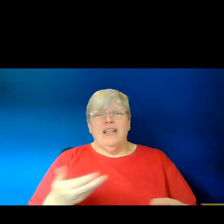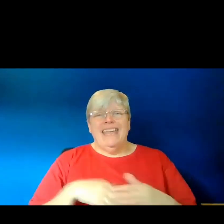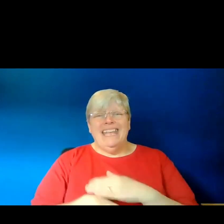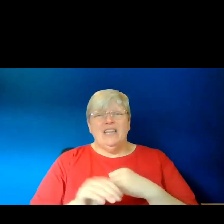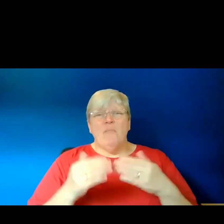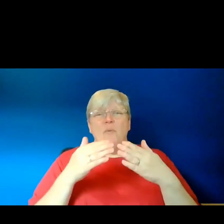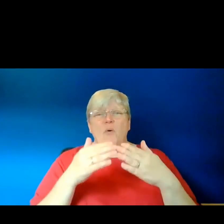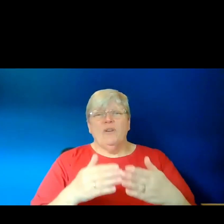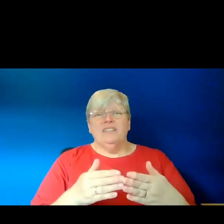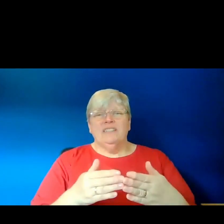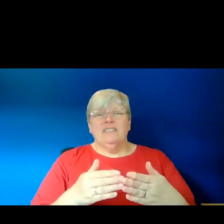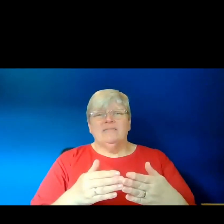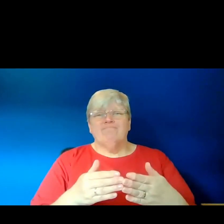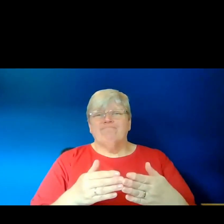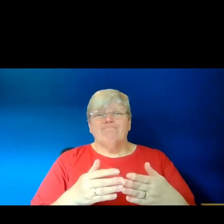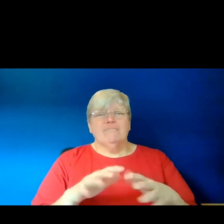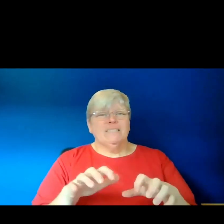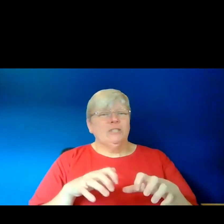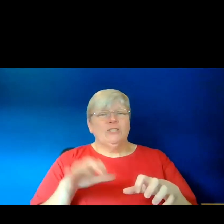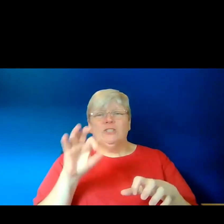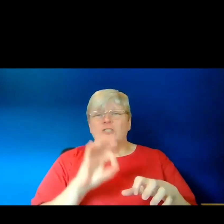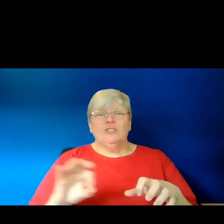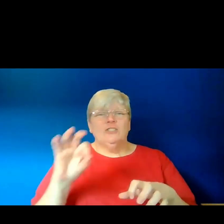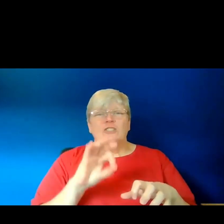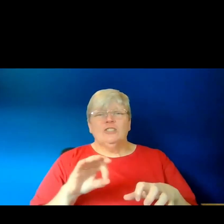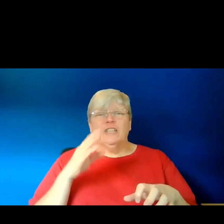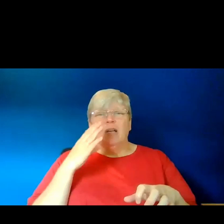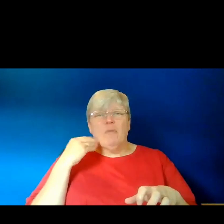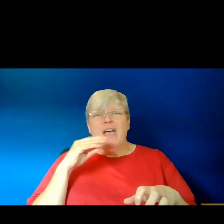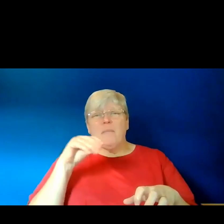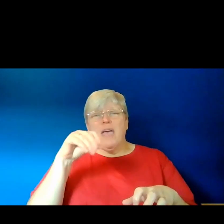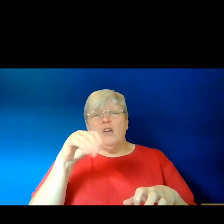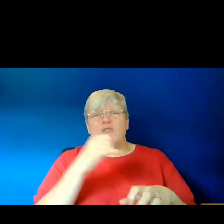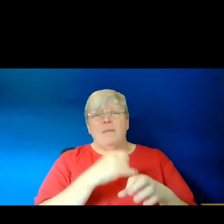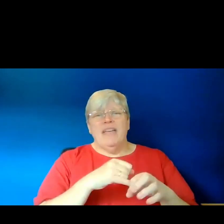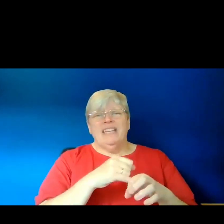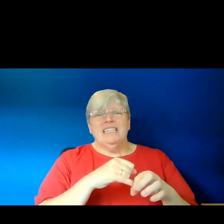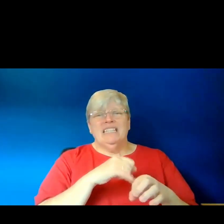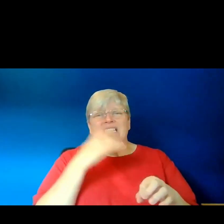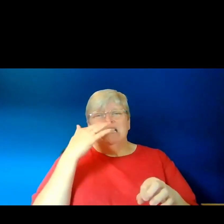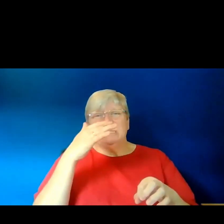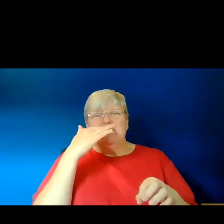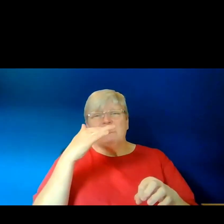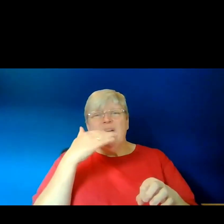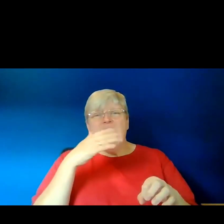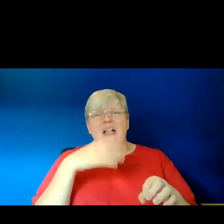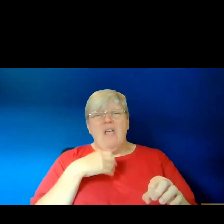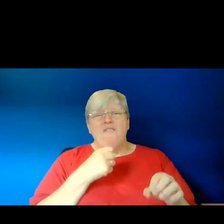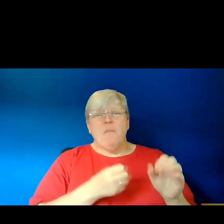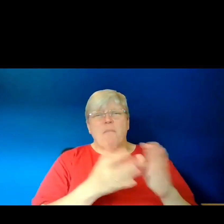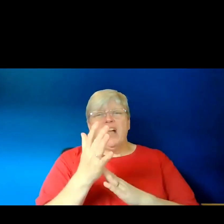on a boat, 15. anaesthetic, black powder medicine, the smell of burning.